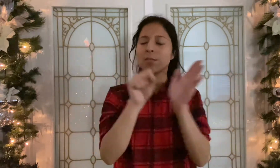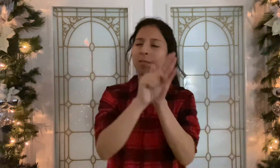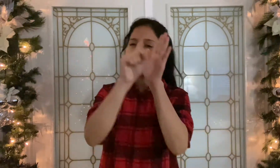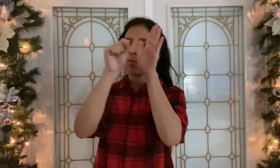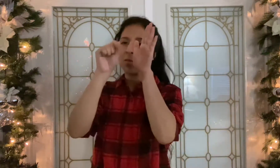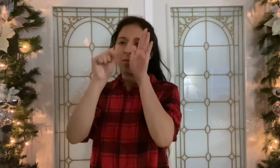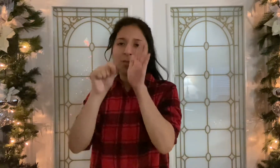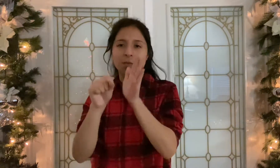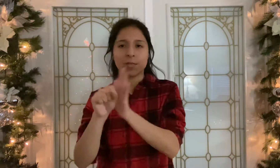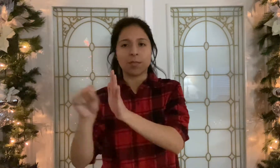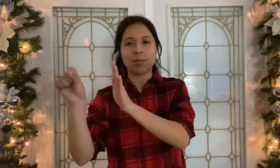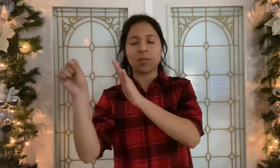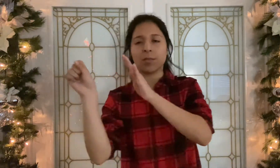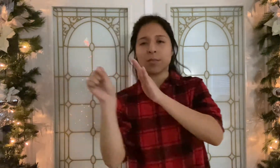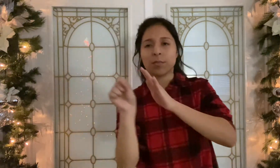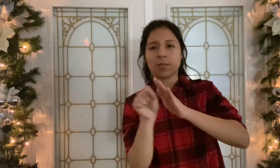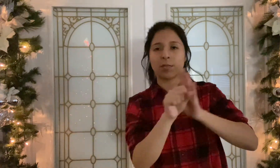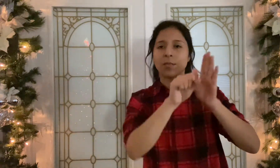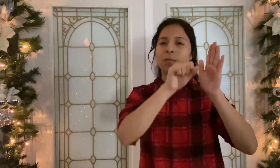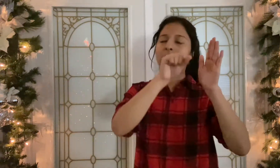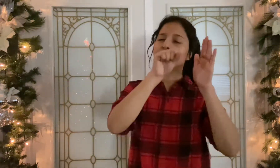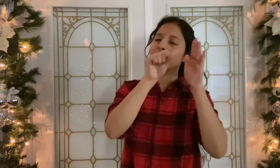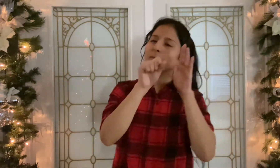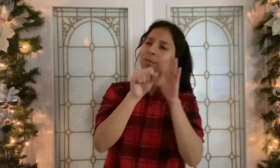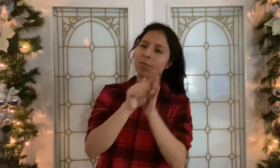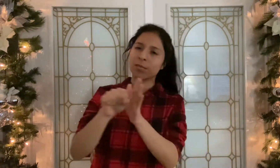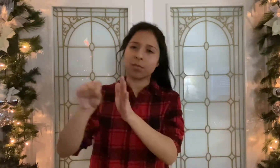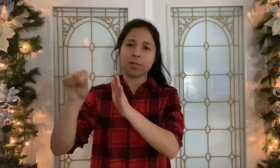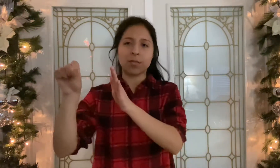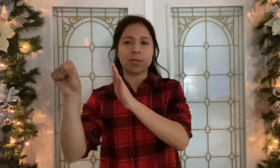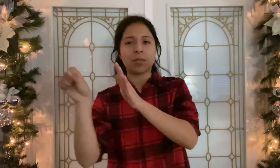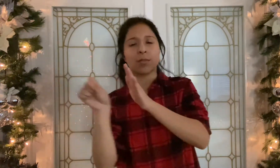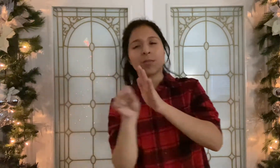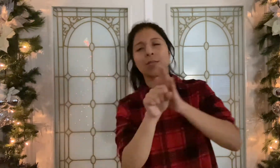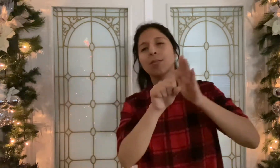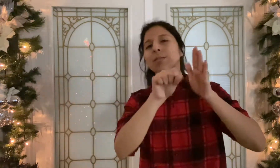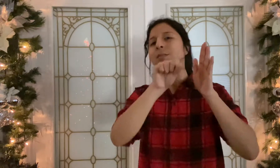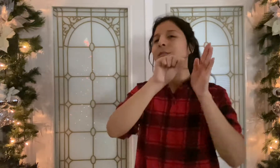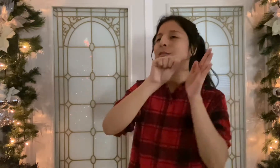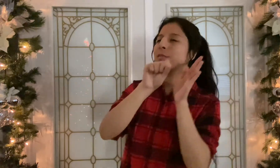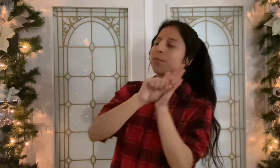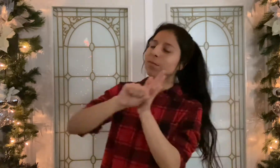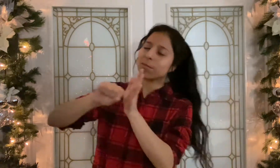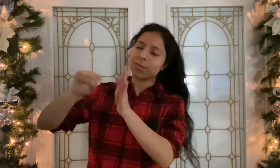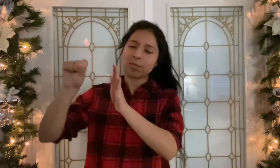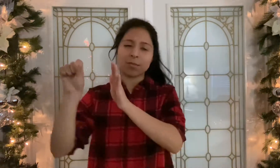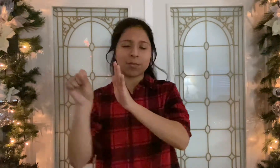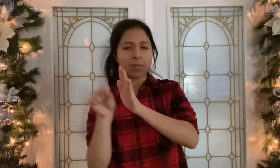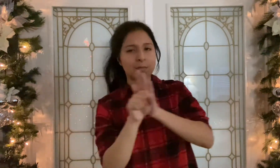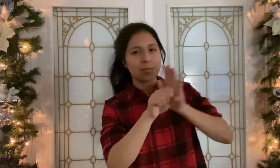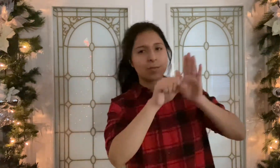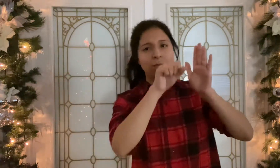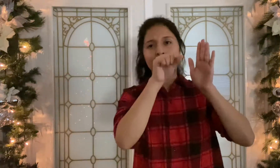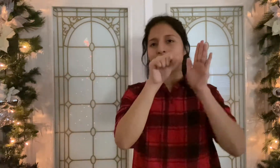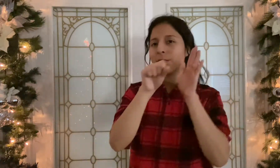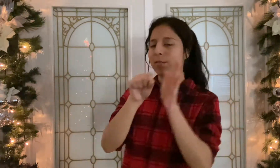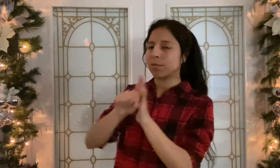Ding-dong-ding-dong-ding-dong-ding-dong-dong